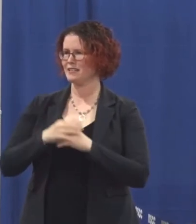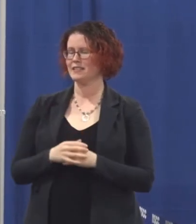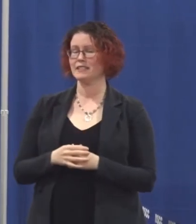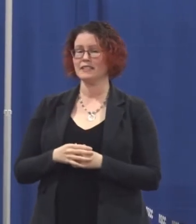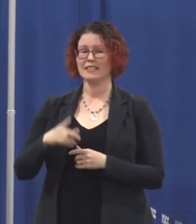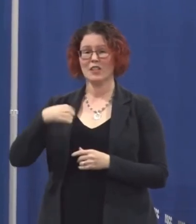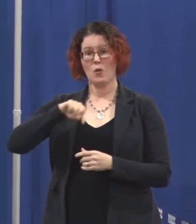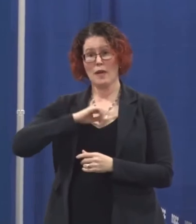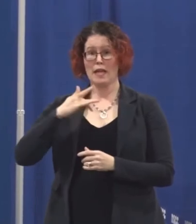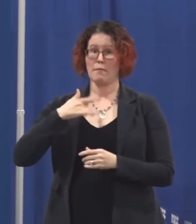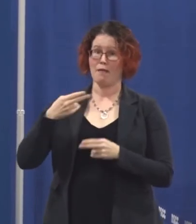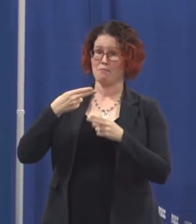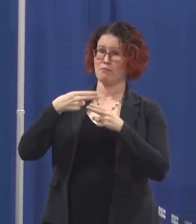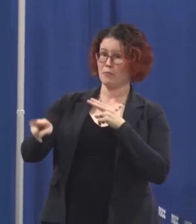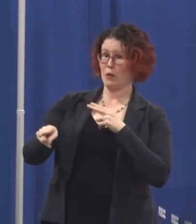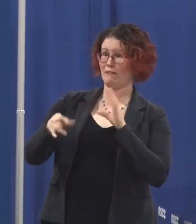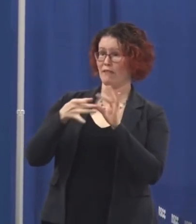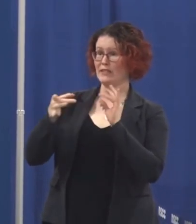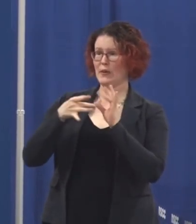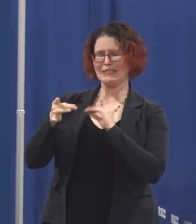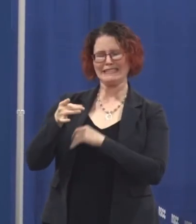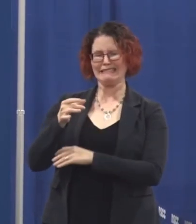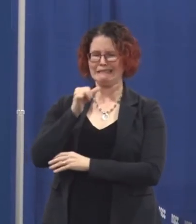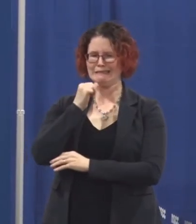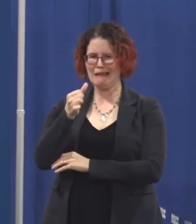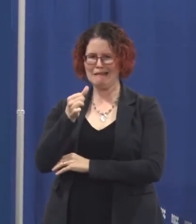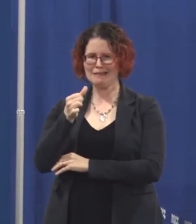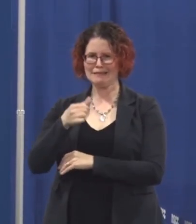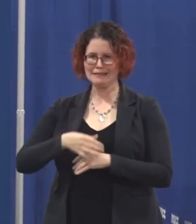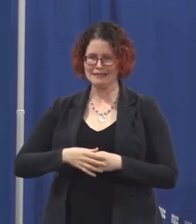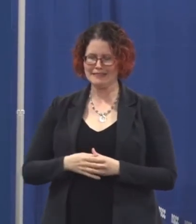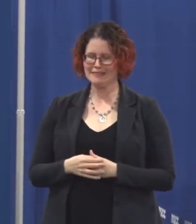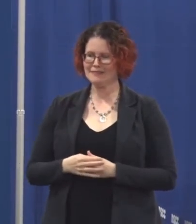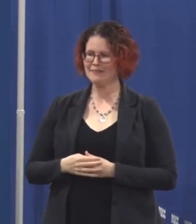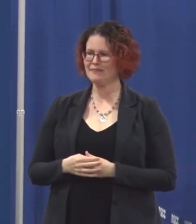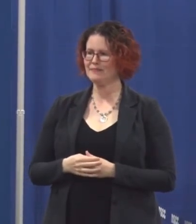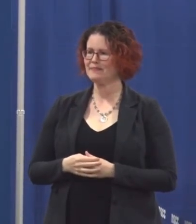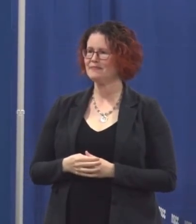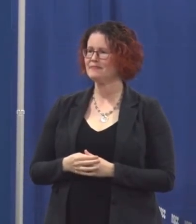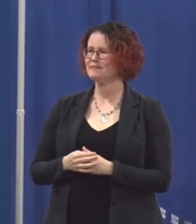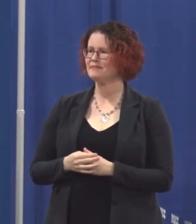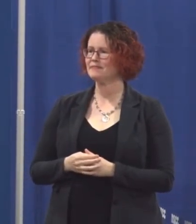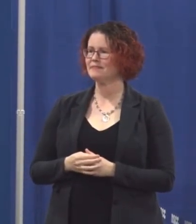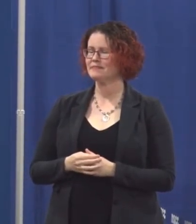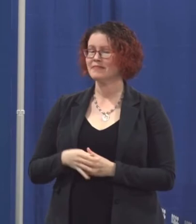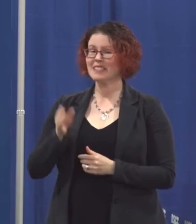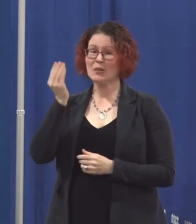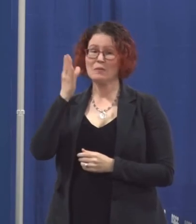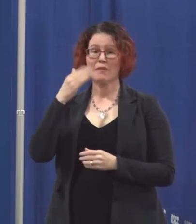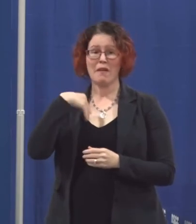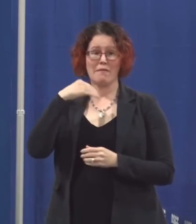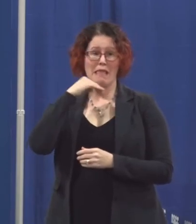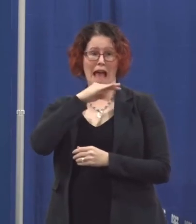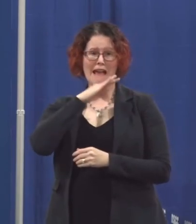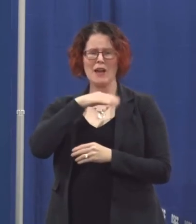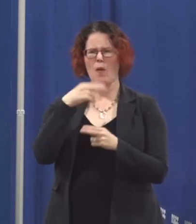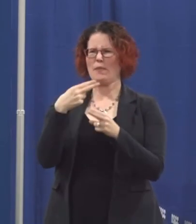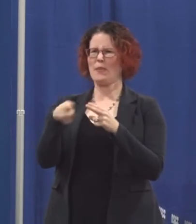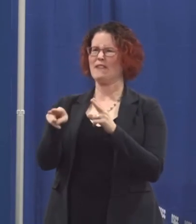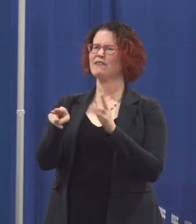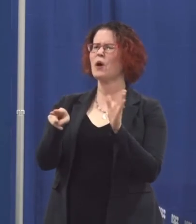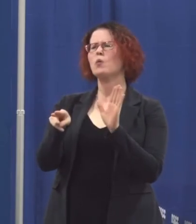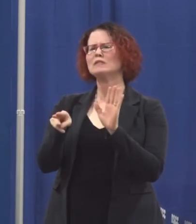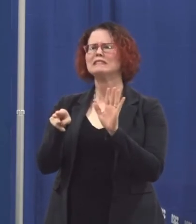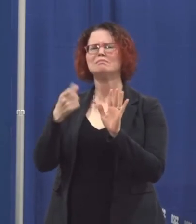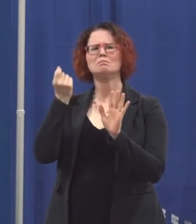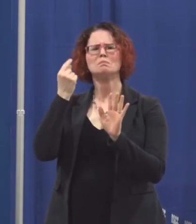of brevity and while I do not wish to lie to you and say that I'll keep it brief I do assure